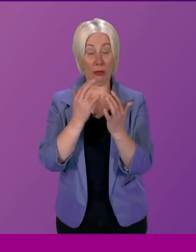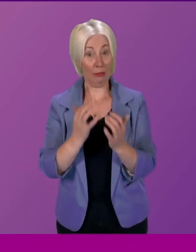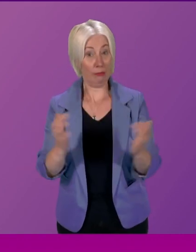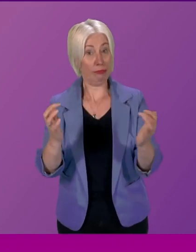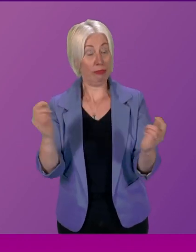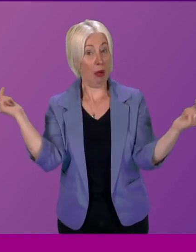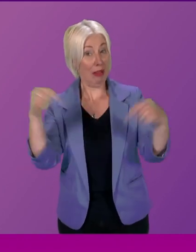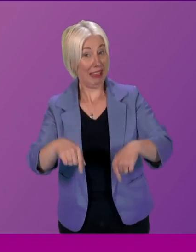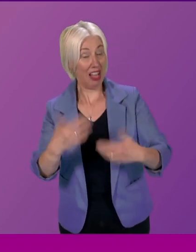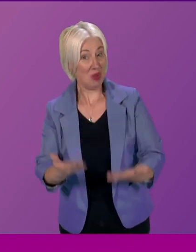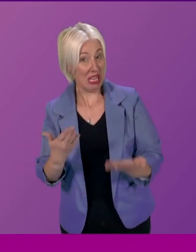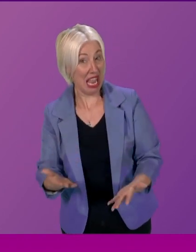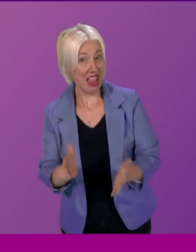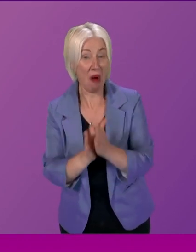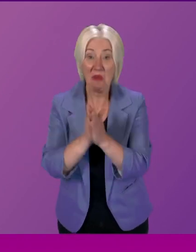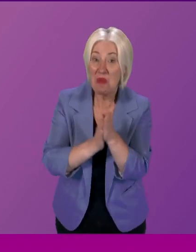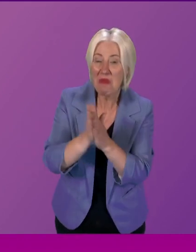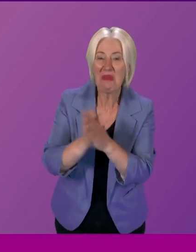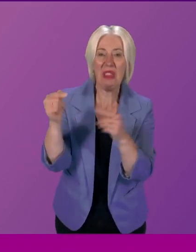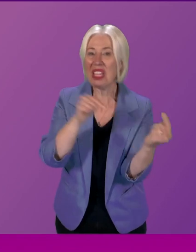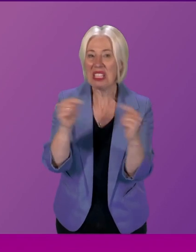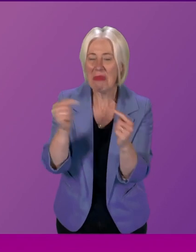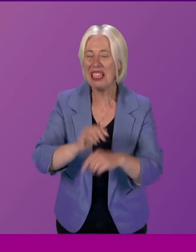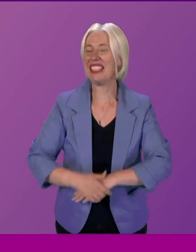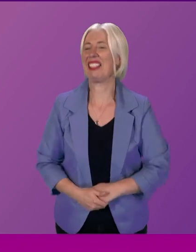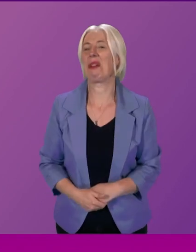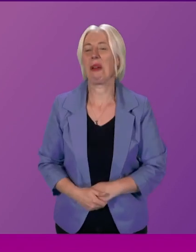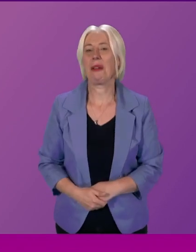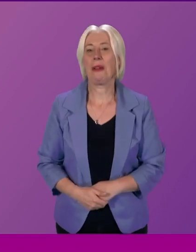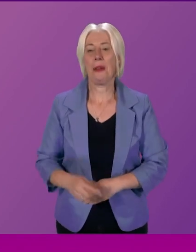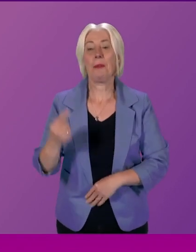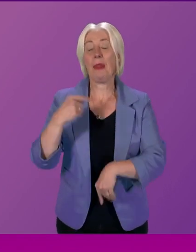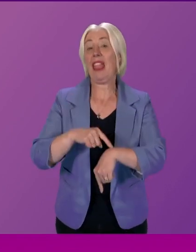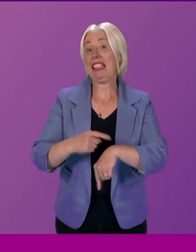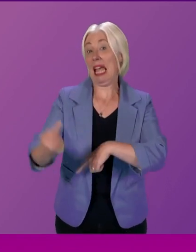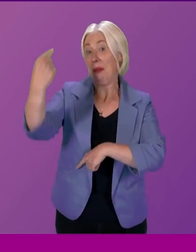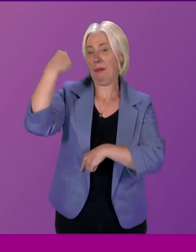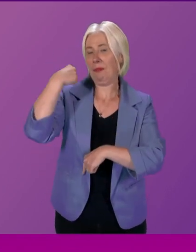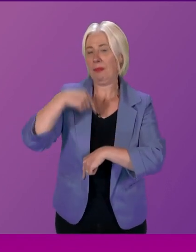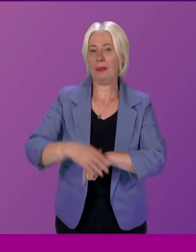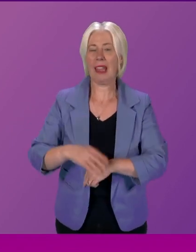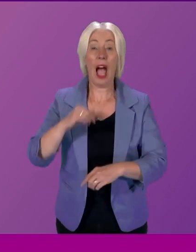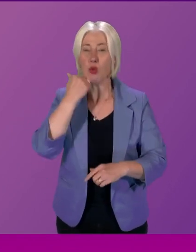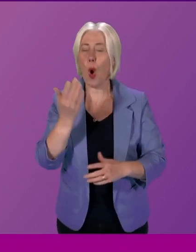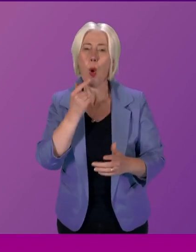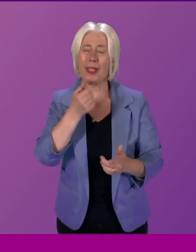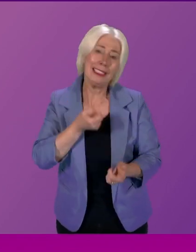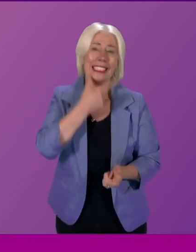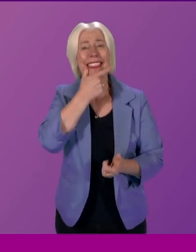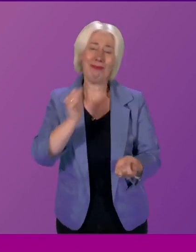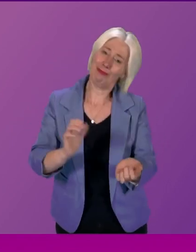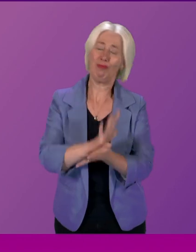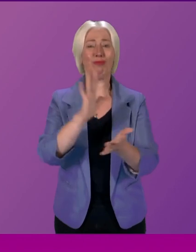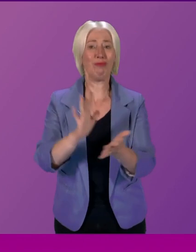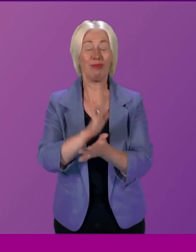concept of this report. And I used to, in those days, be unrelentingly jolly as a matter of principle,